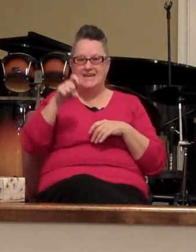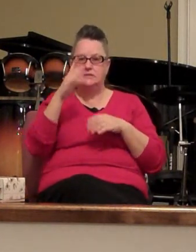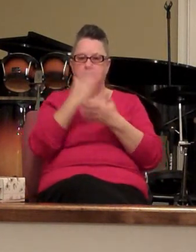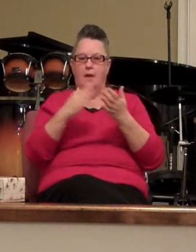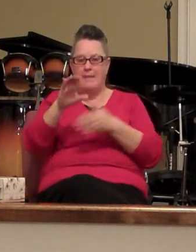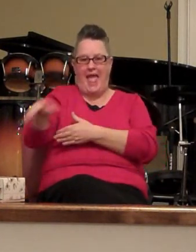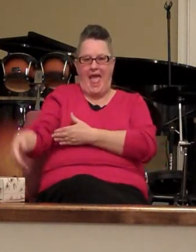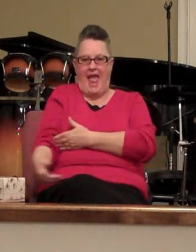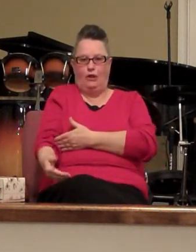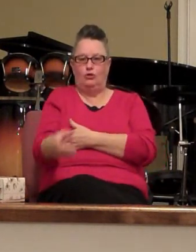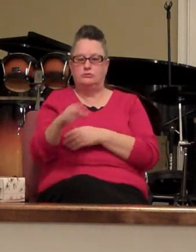I need a weak anchor.